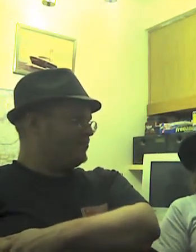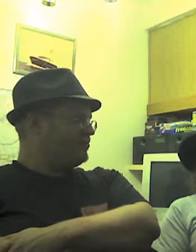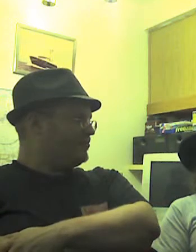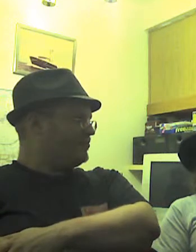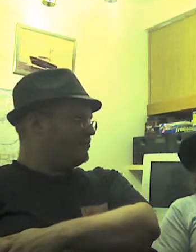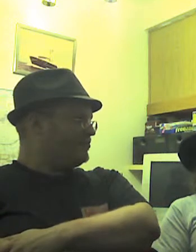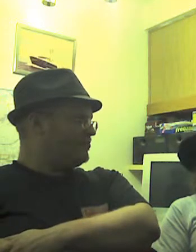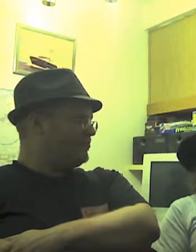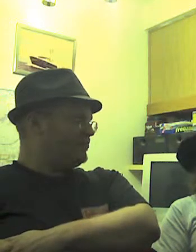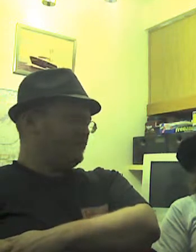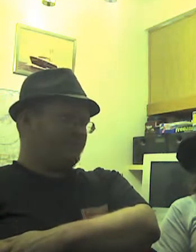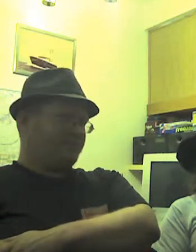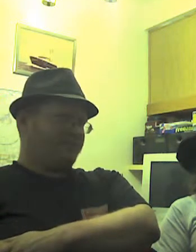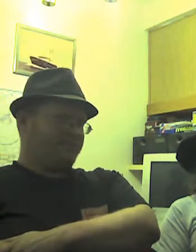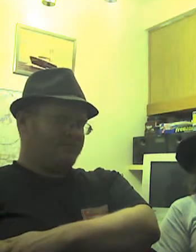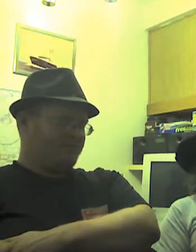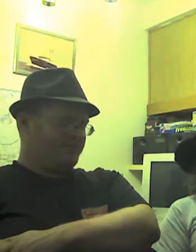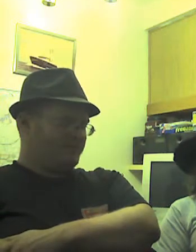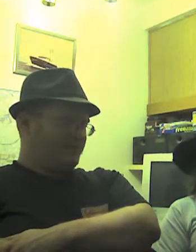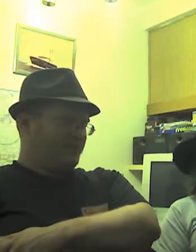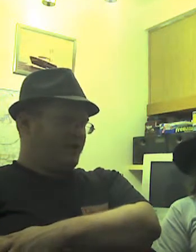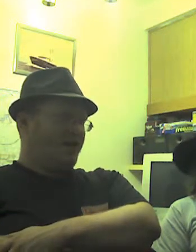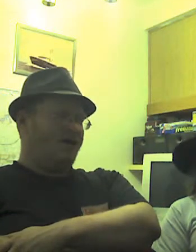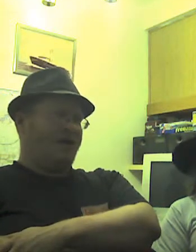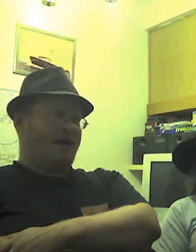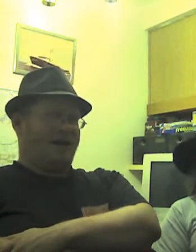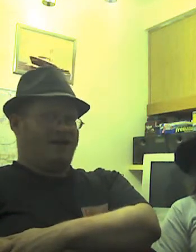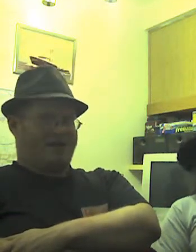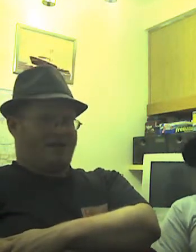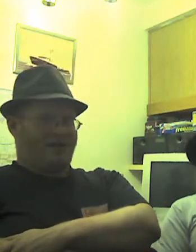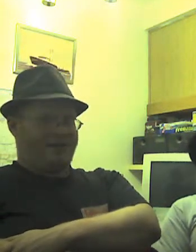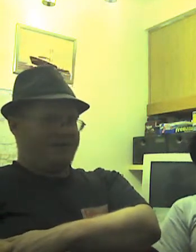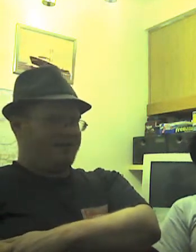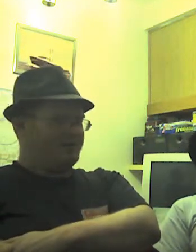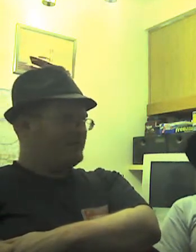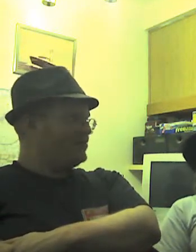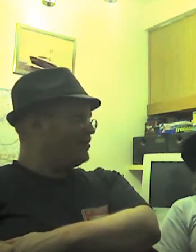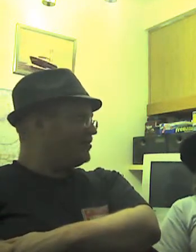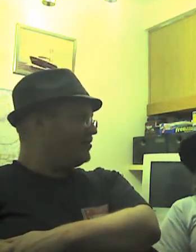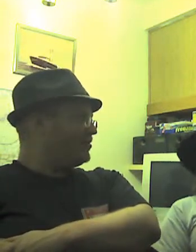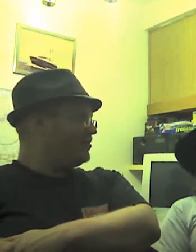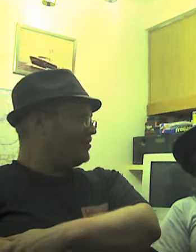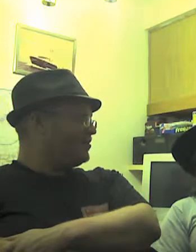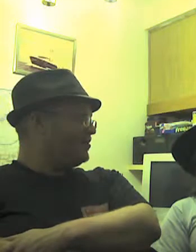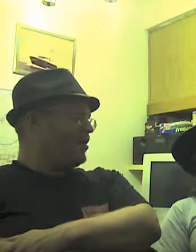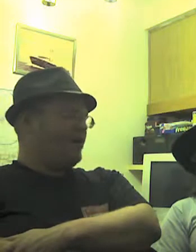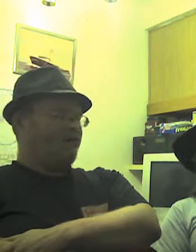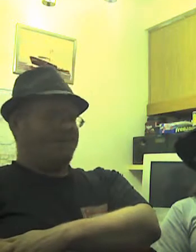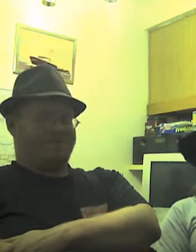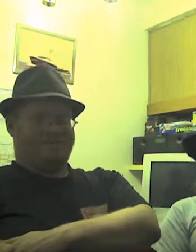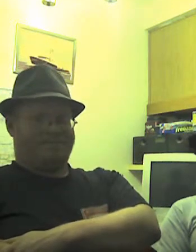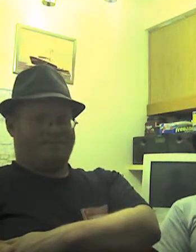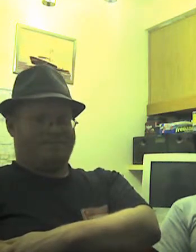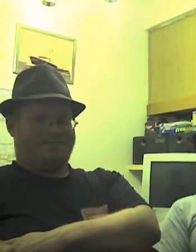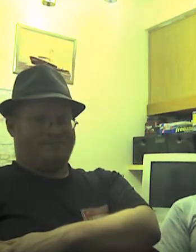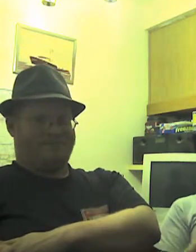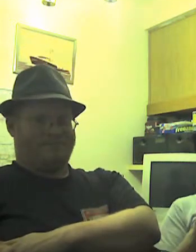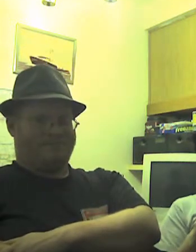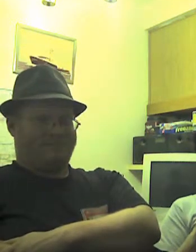and that other dog movie that was with a Call of the Wild, probably. Not Call of the Wild. It had to do with a wolf. Oh. Just like